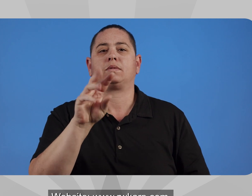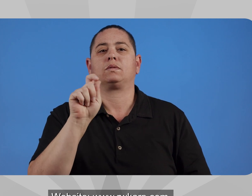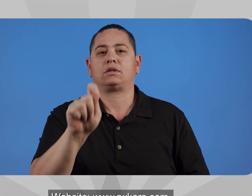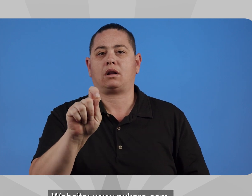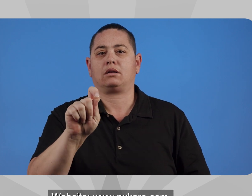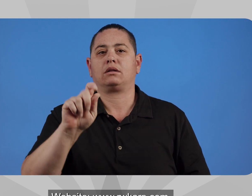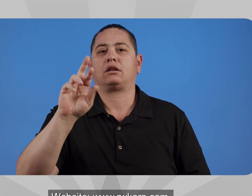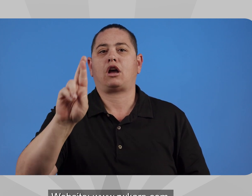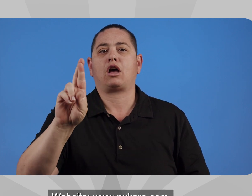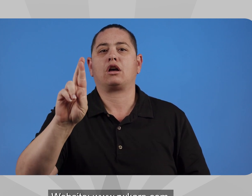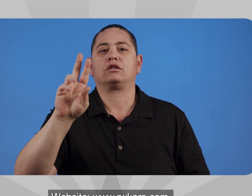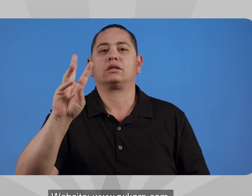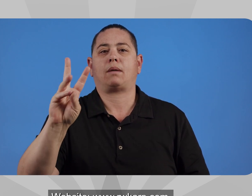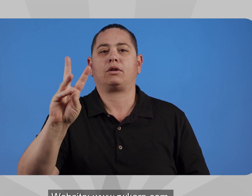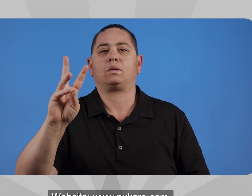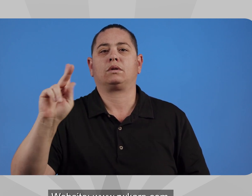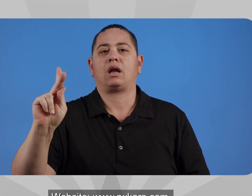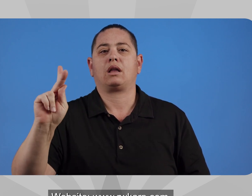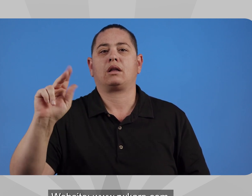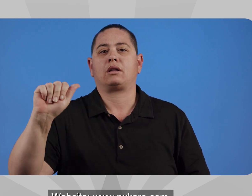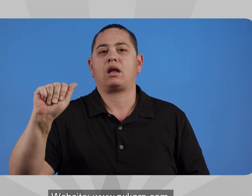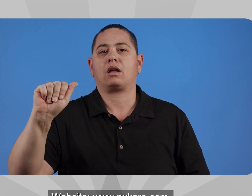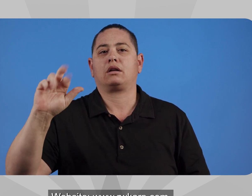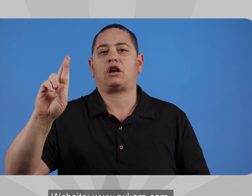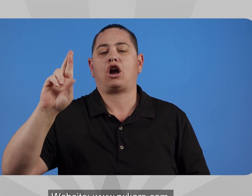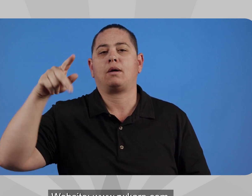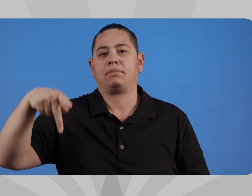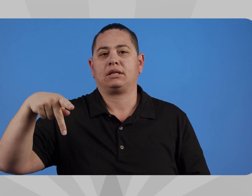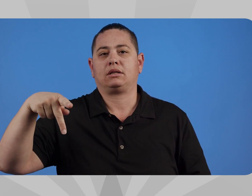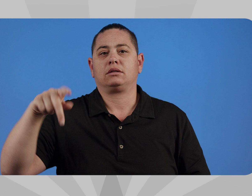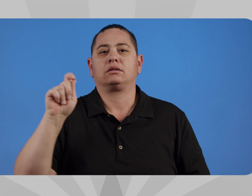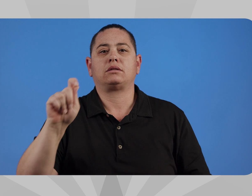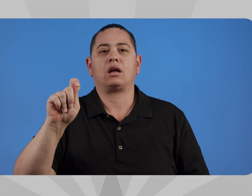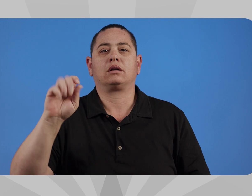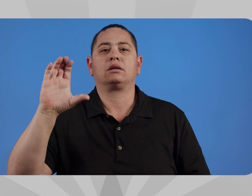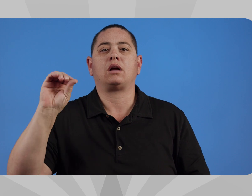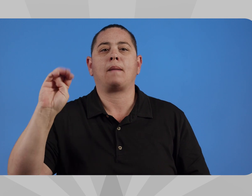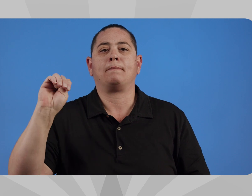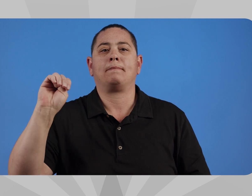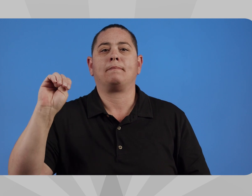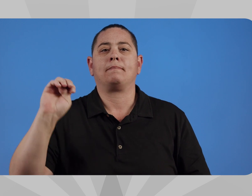Website. Visit www.rwkarp.com.